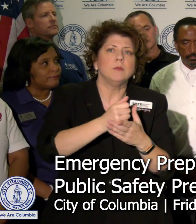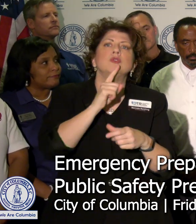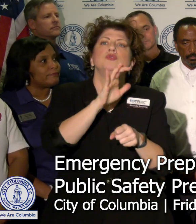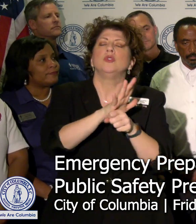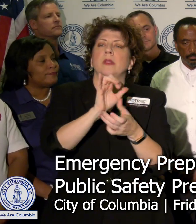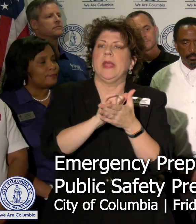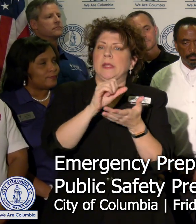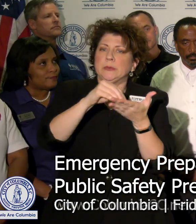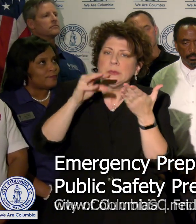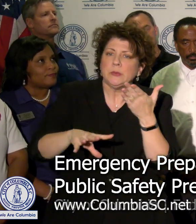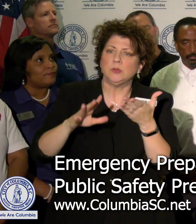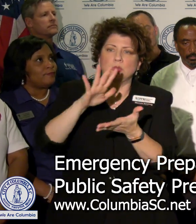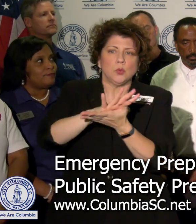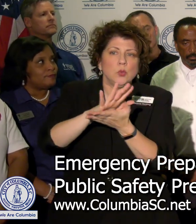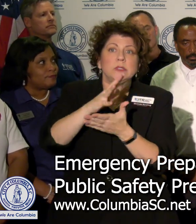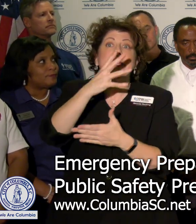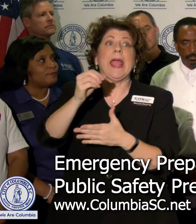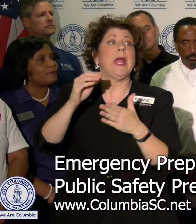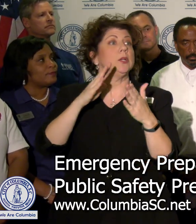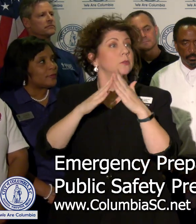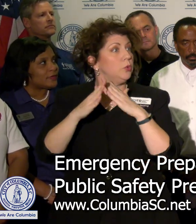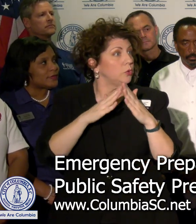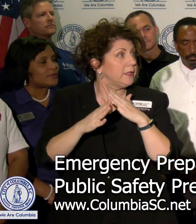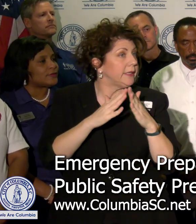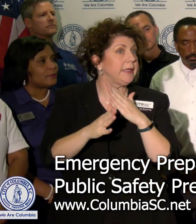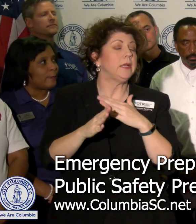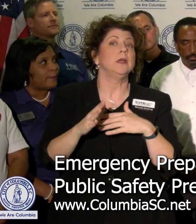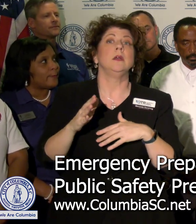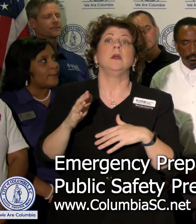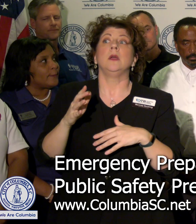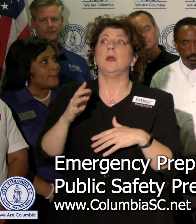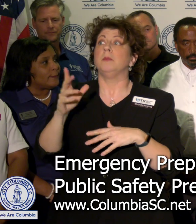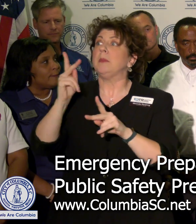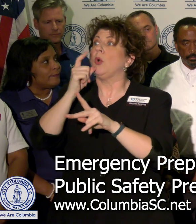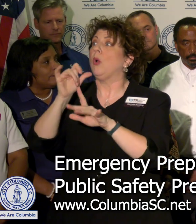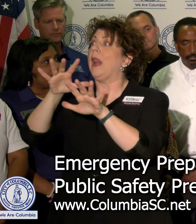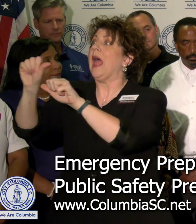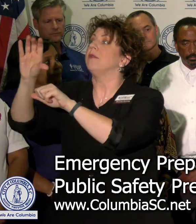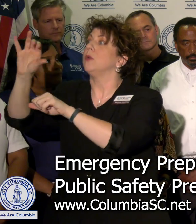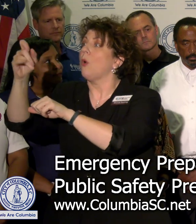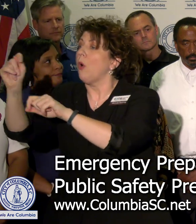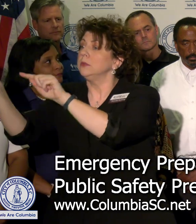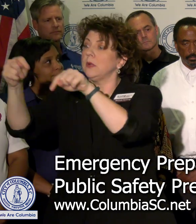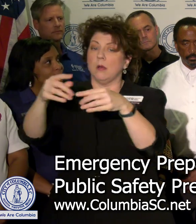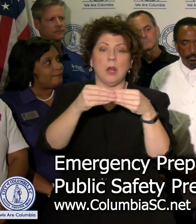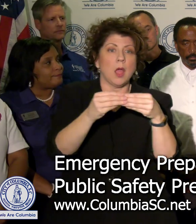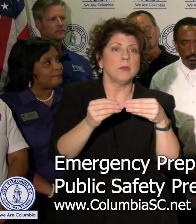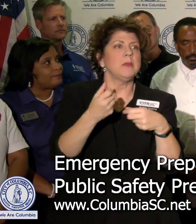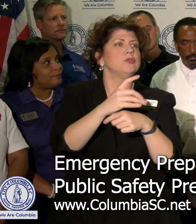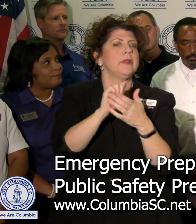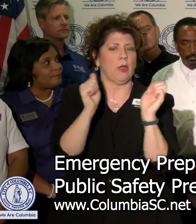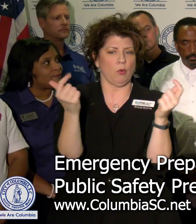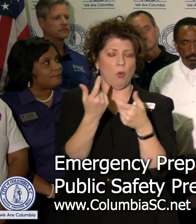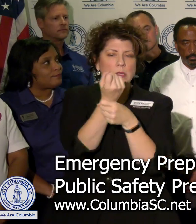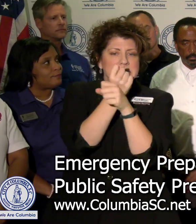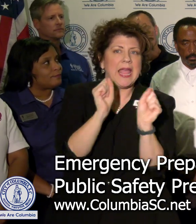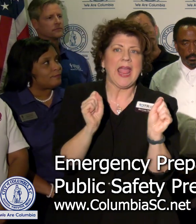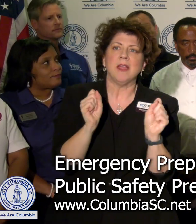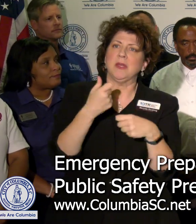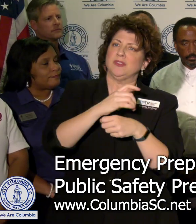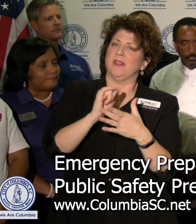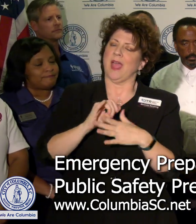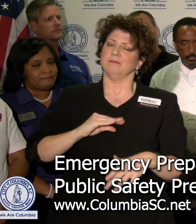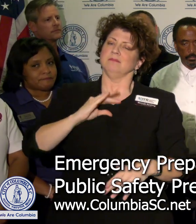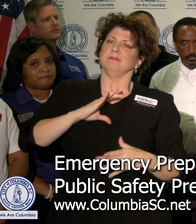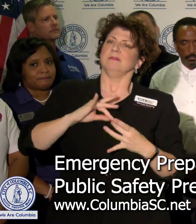students and our schools as well as our community that has evacuated to our locations are in a safe and secure environment. Their spirits are